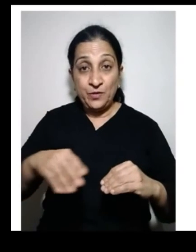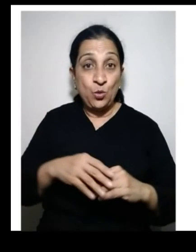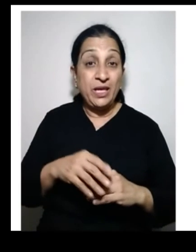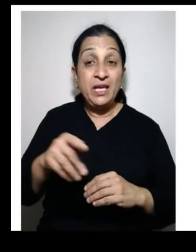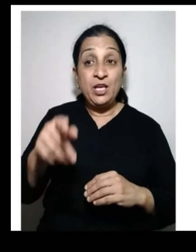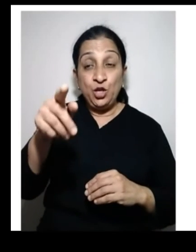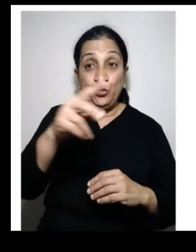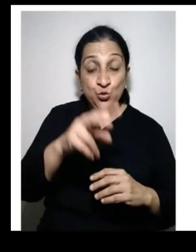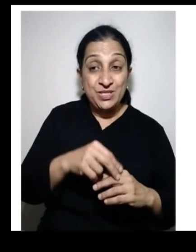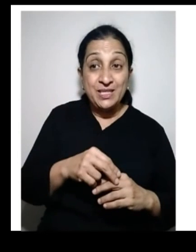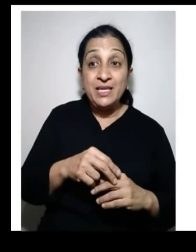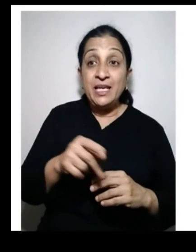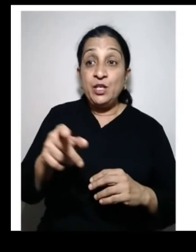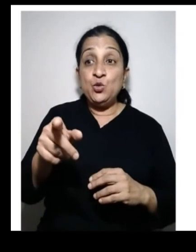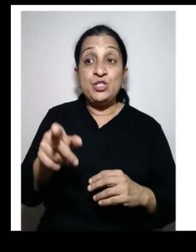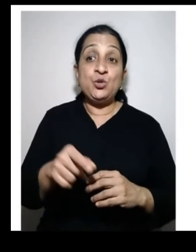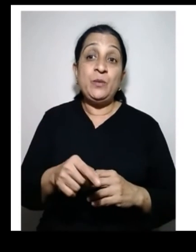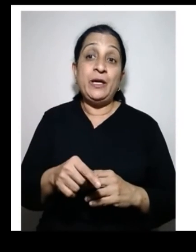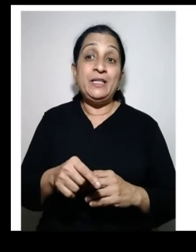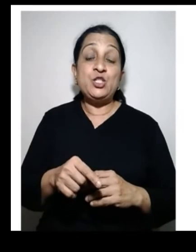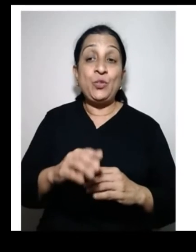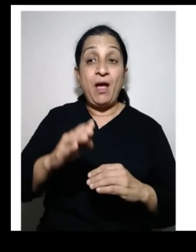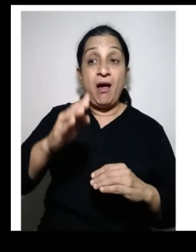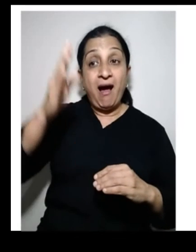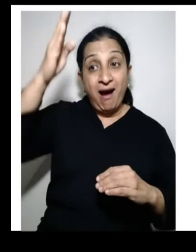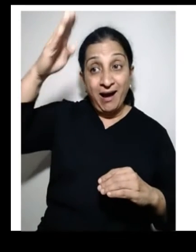As you can see in the lower bundles of the curve.